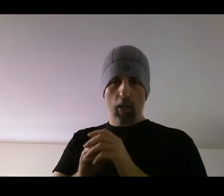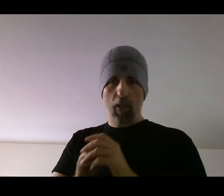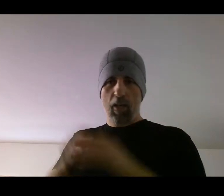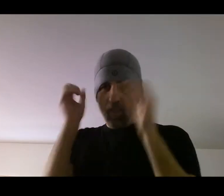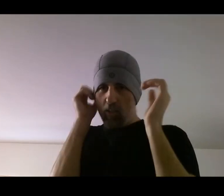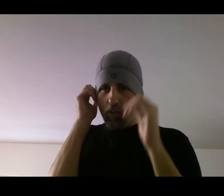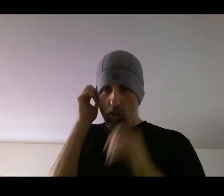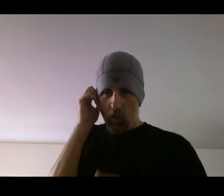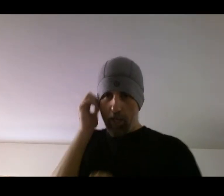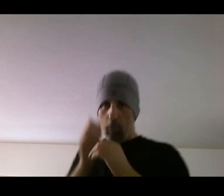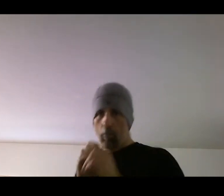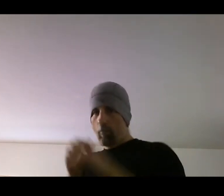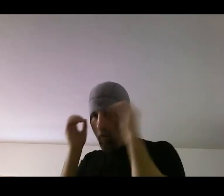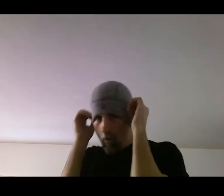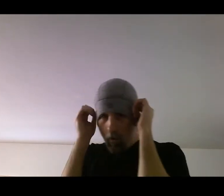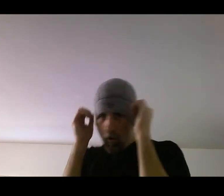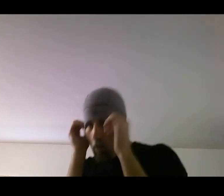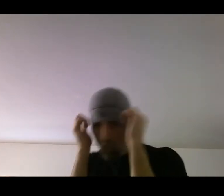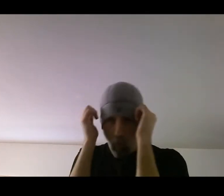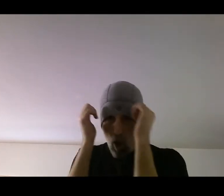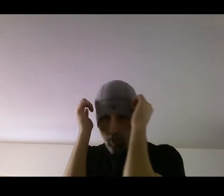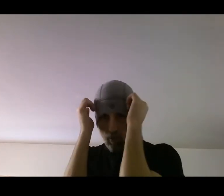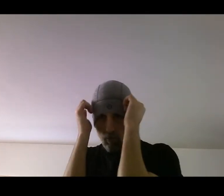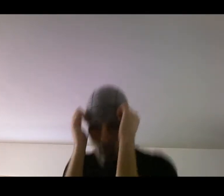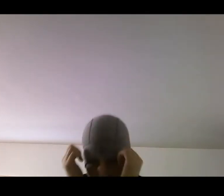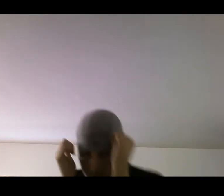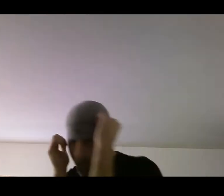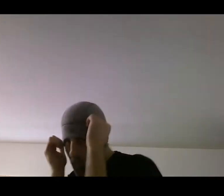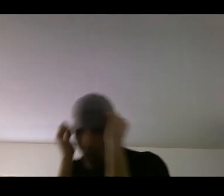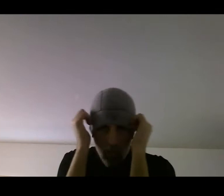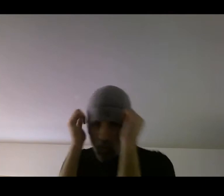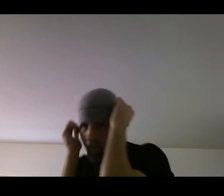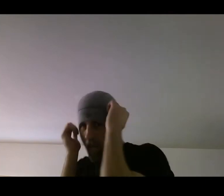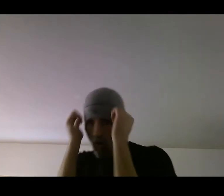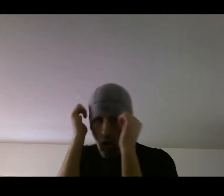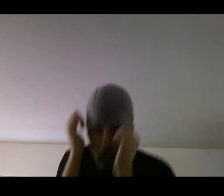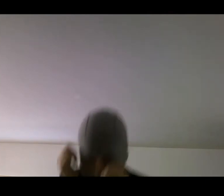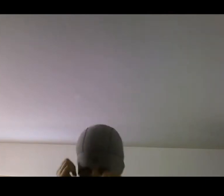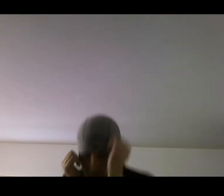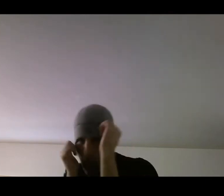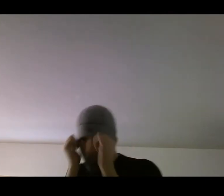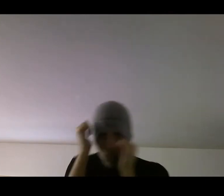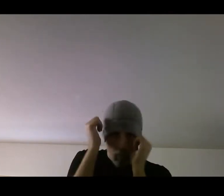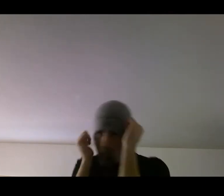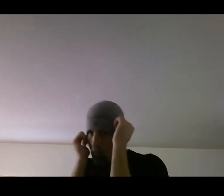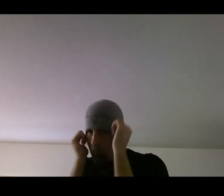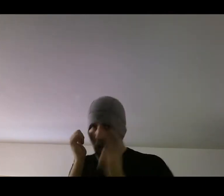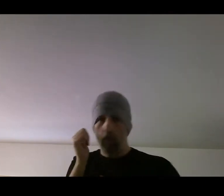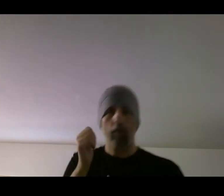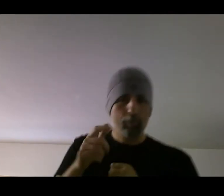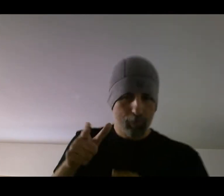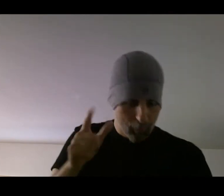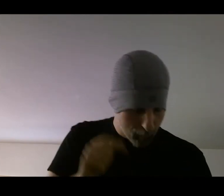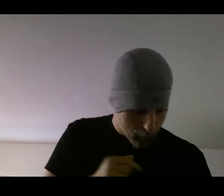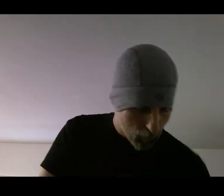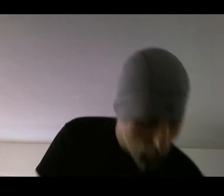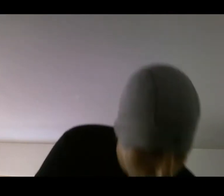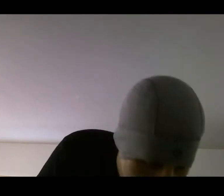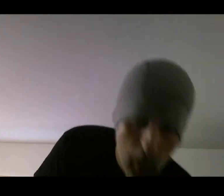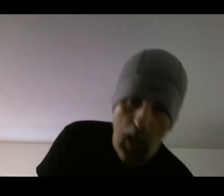is straight up blocking, letting punches land on your gun, blocking. How